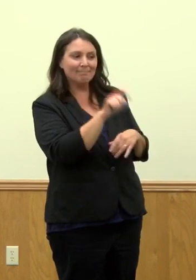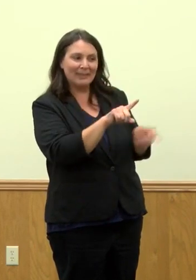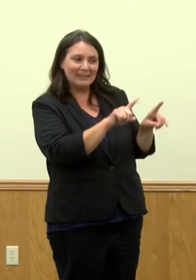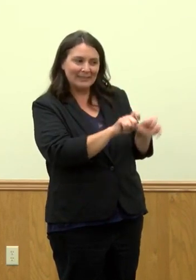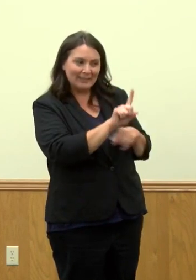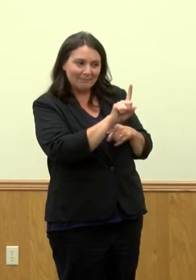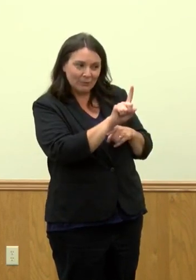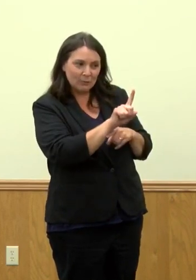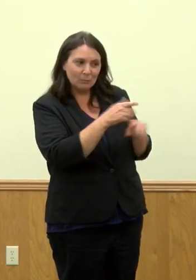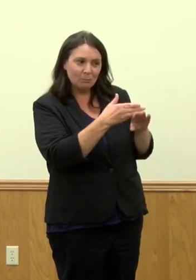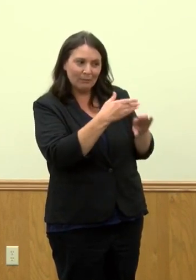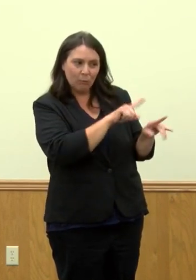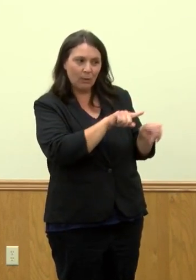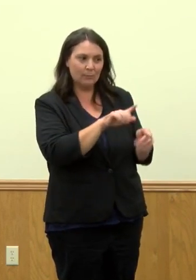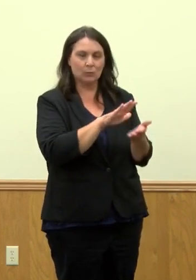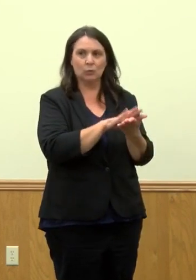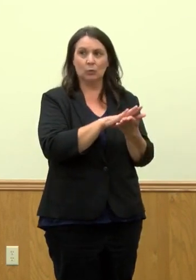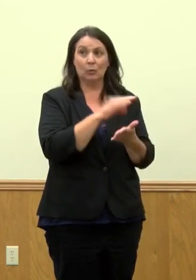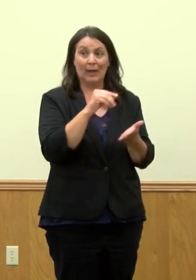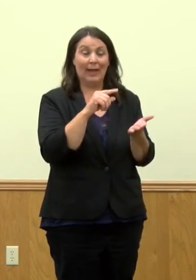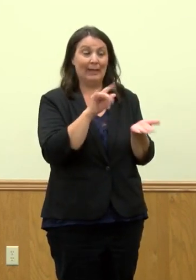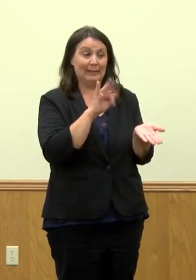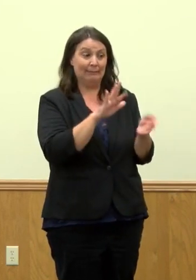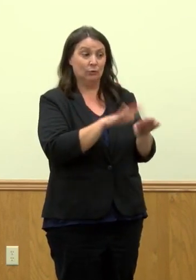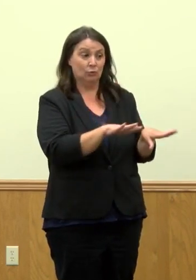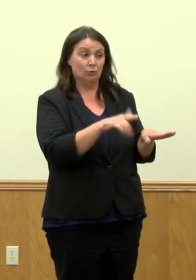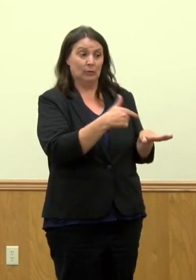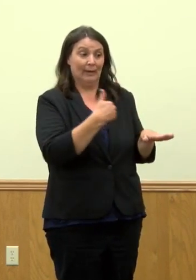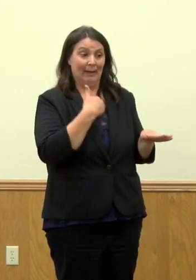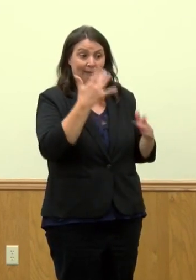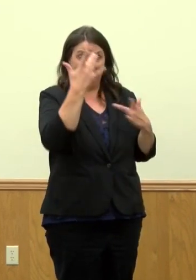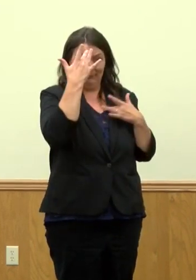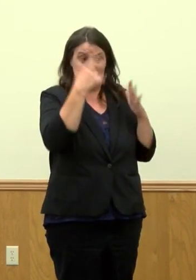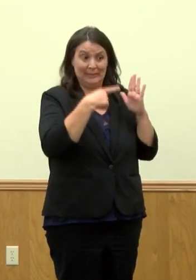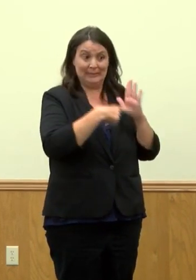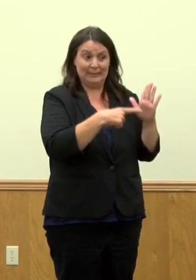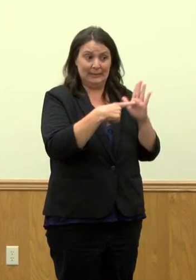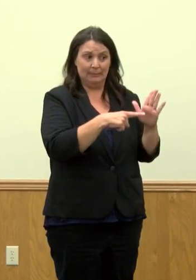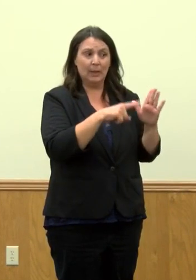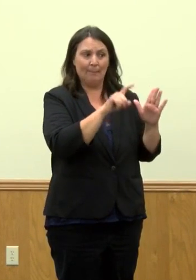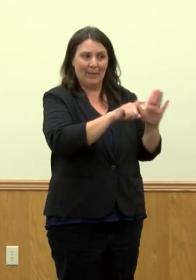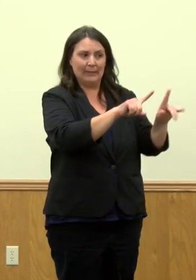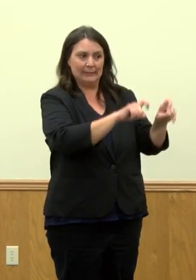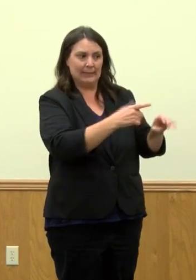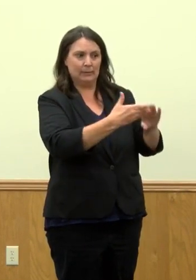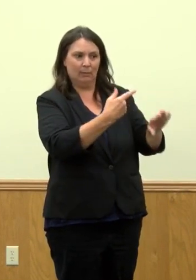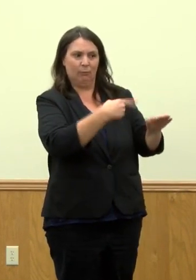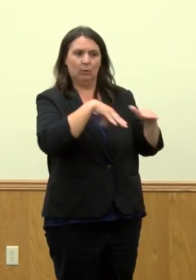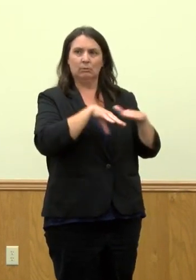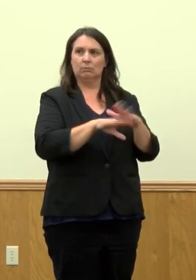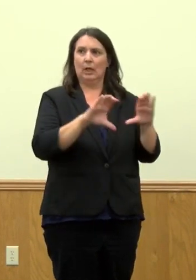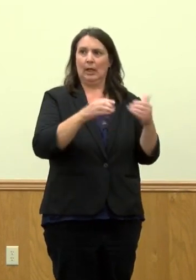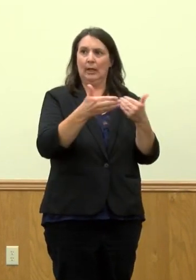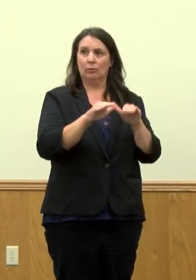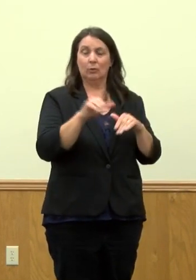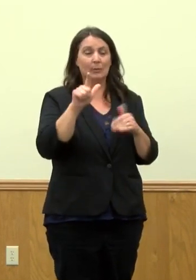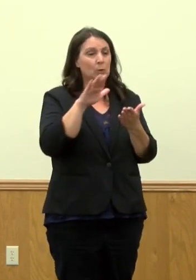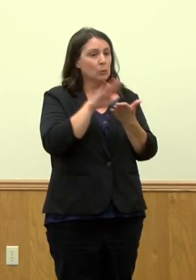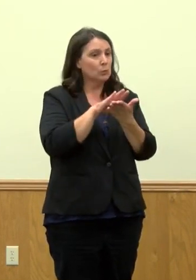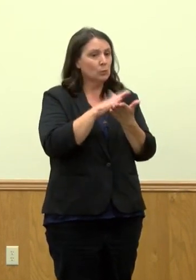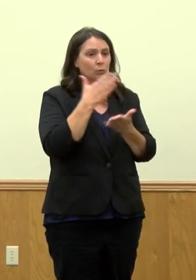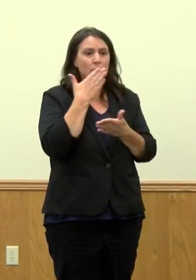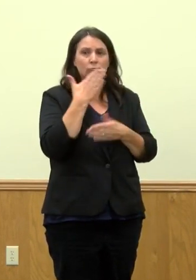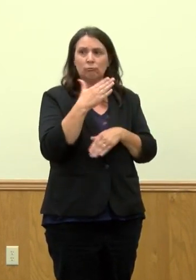related to whether or not students are symptomatic and making sure people are getting tested before returning back into the classroom. So our schools have placed a lot of mitigation,